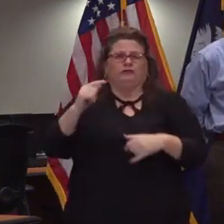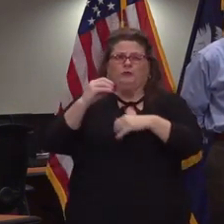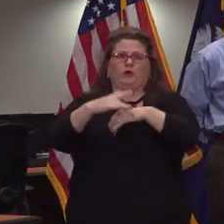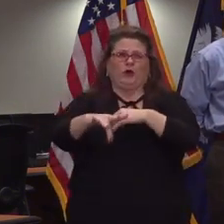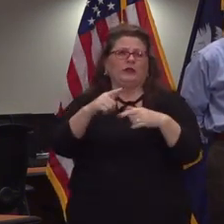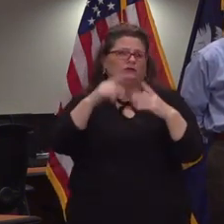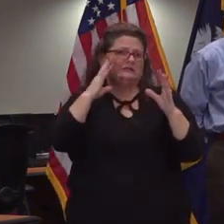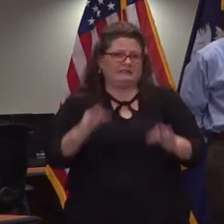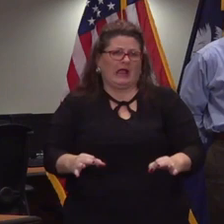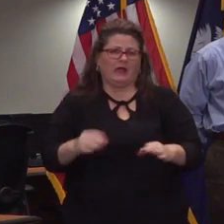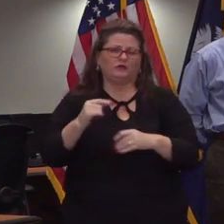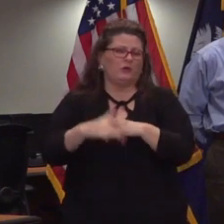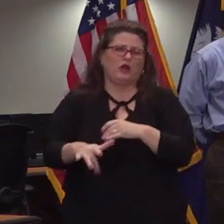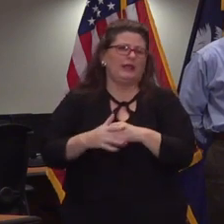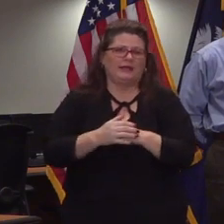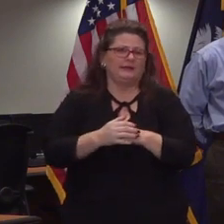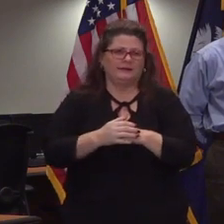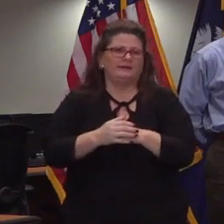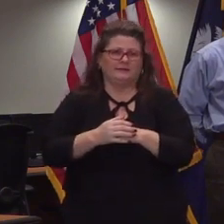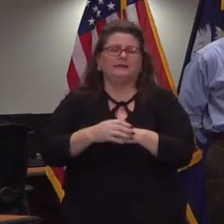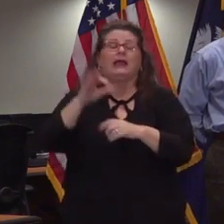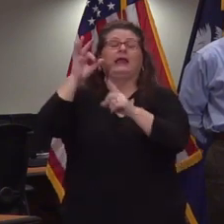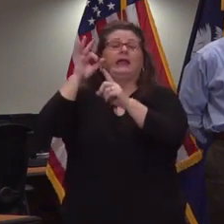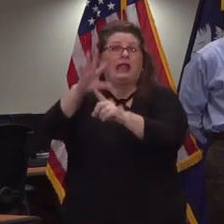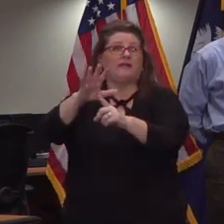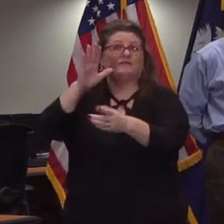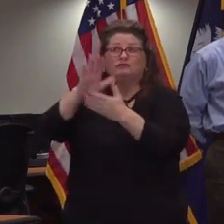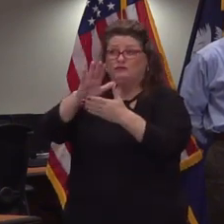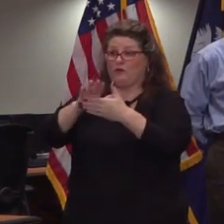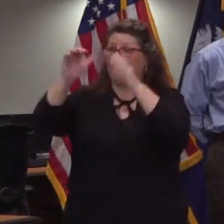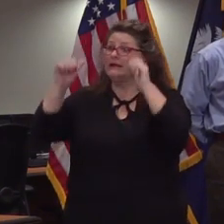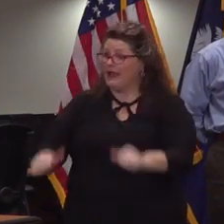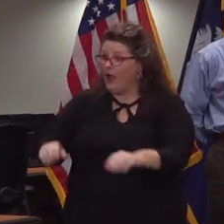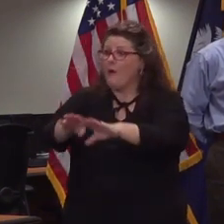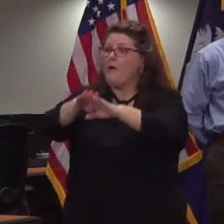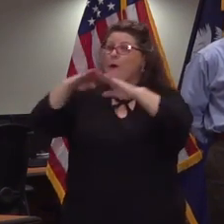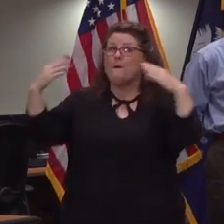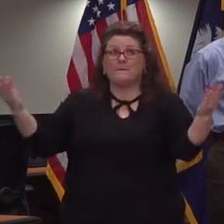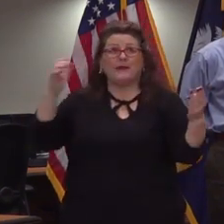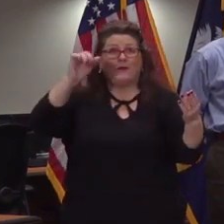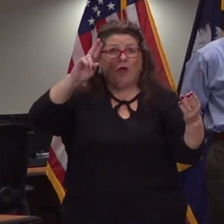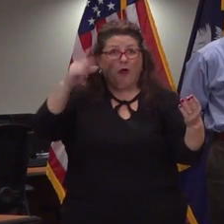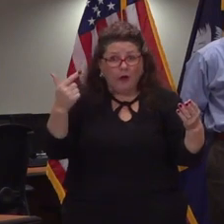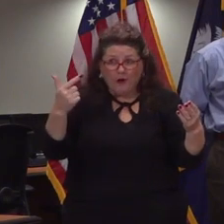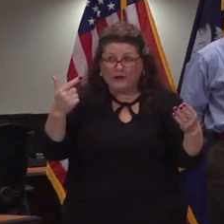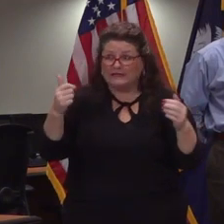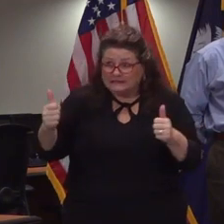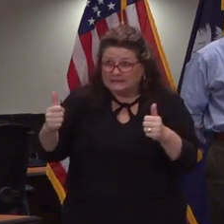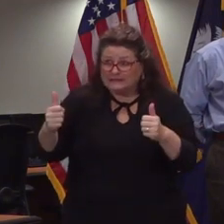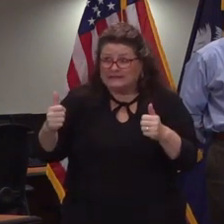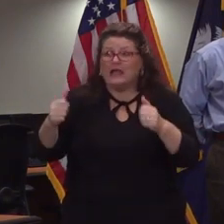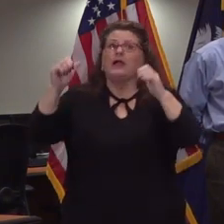and if school's going to be able to open physically uh in august then i would say uh it's a good chance that those practices